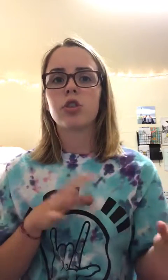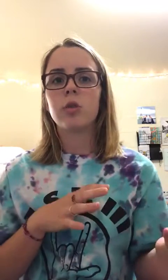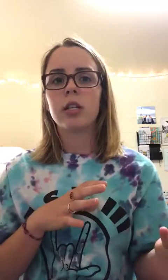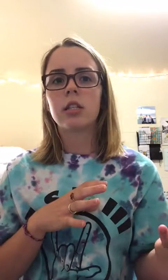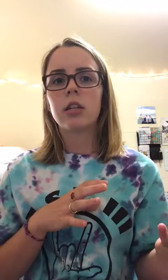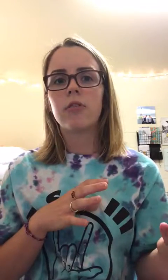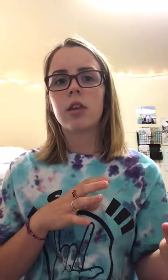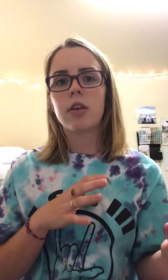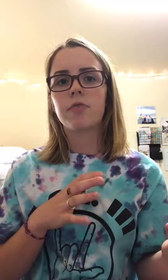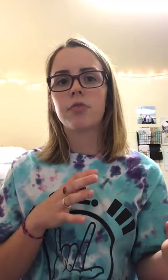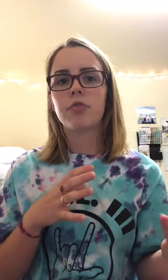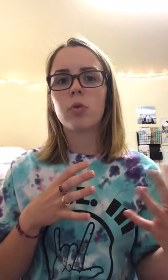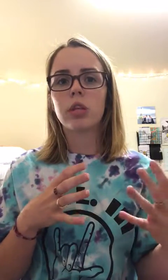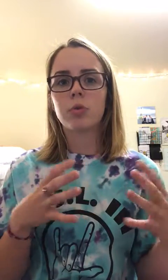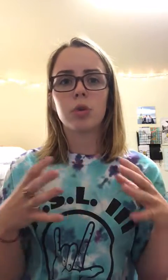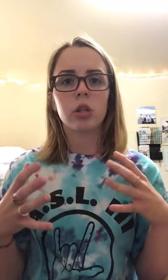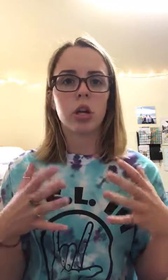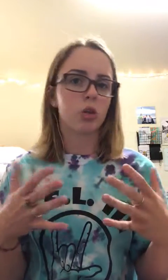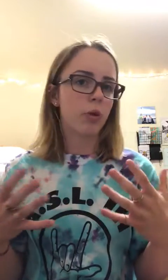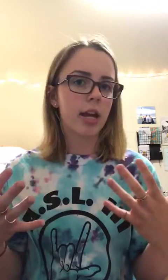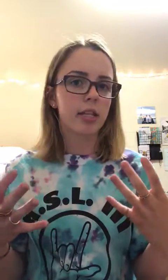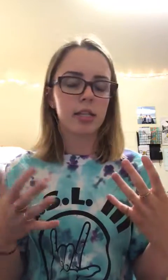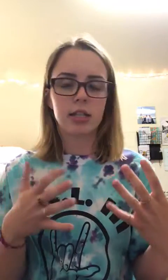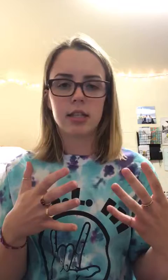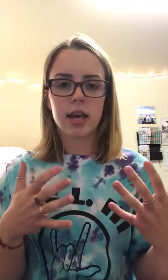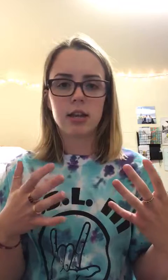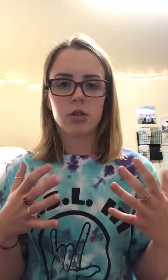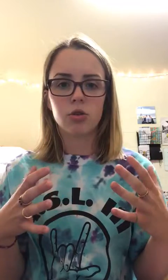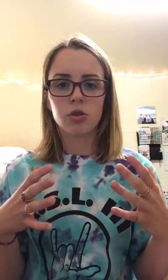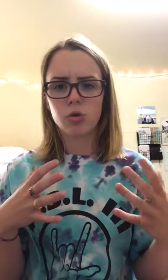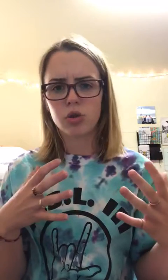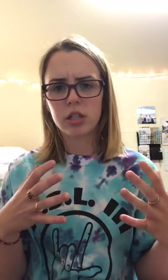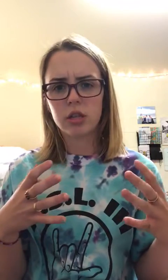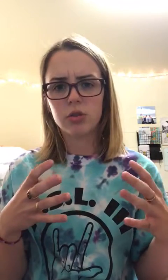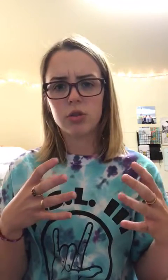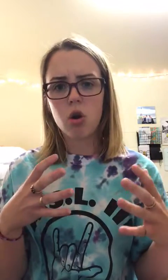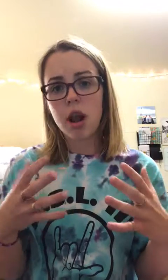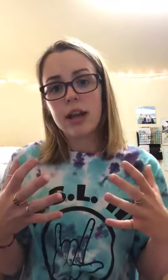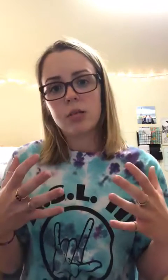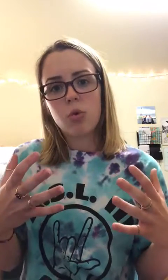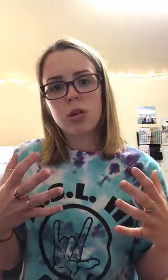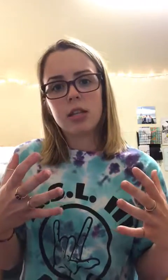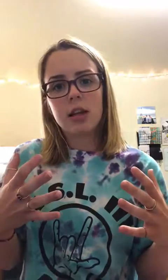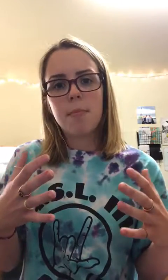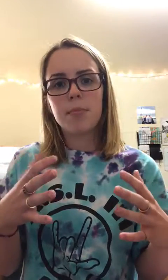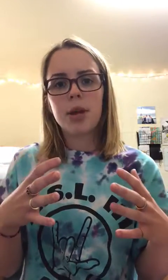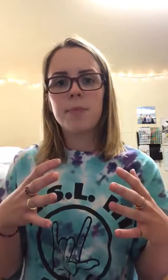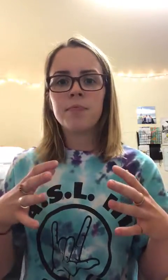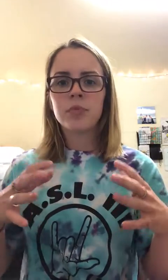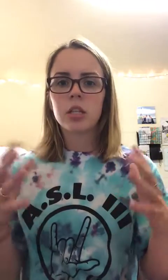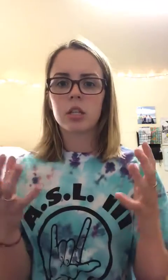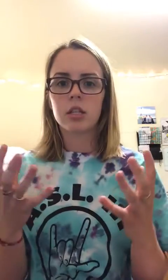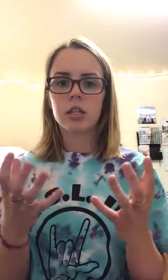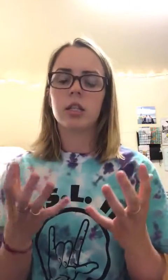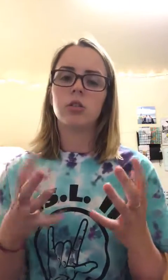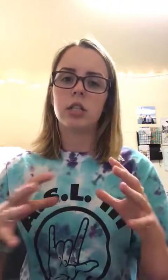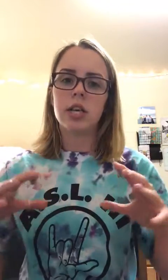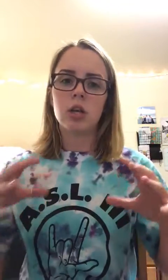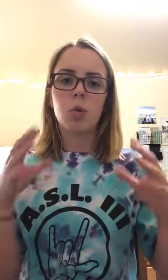students, if they focus purely on grades, then their social skills aren't as important to them, but little do they know